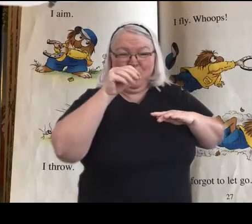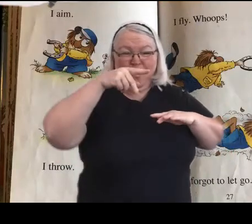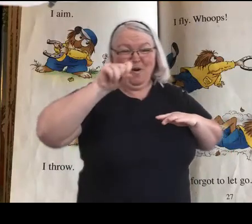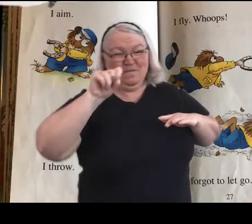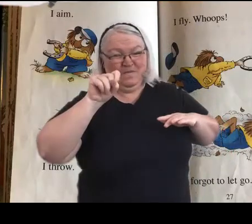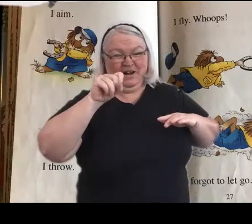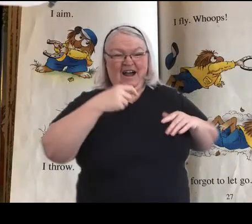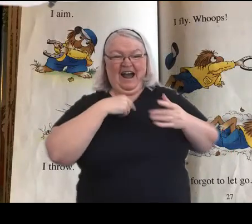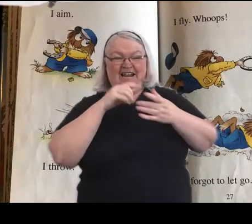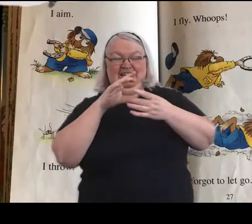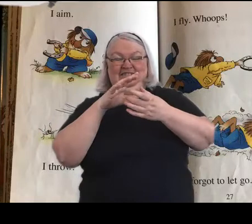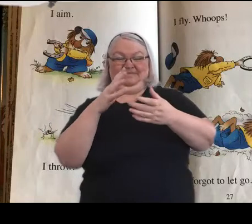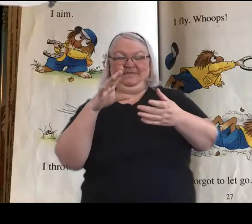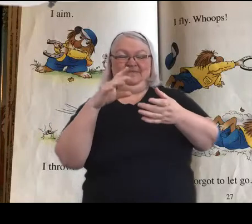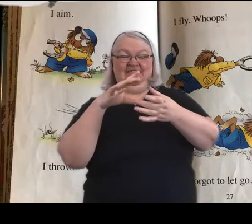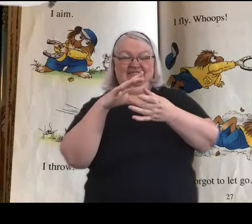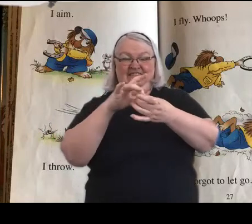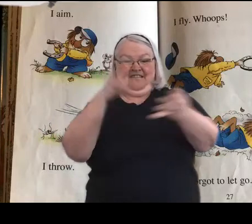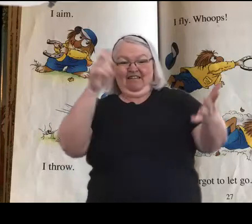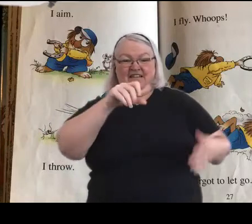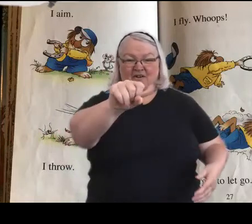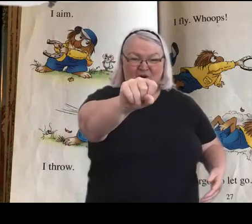I forgot to let go.